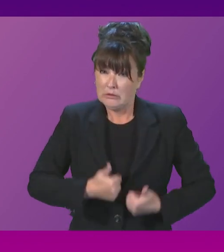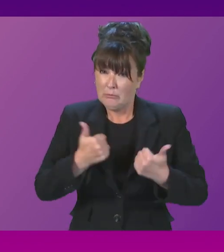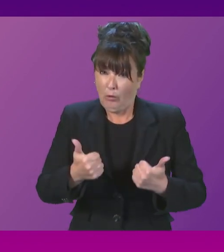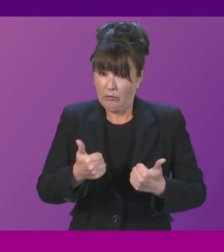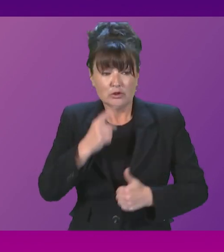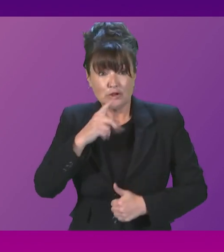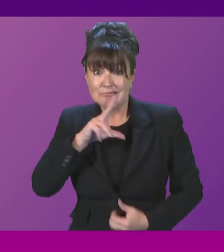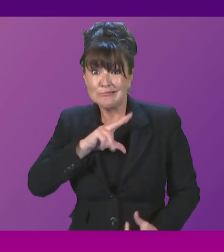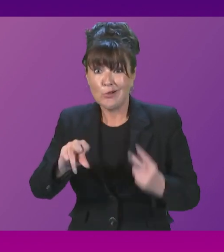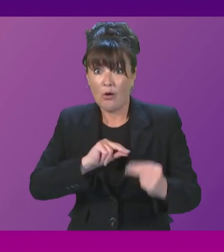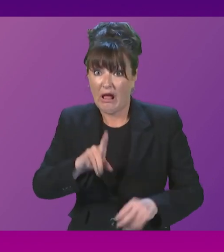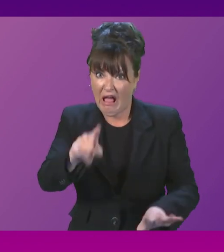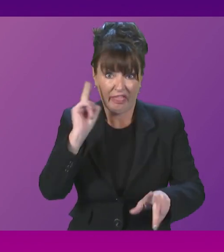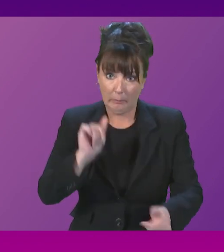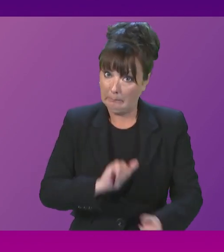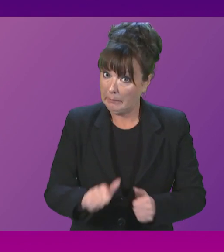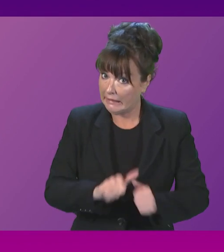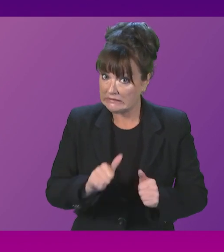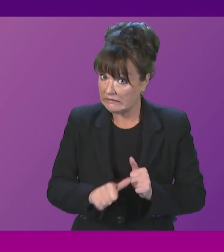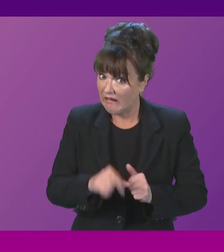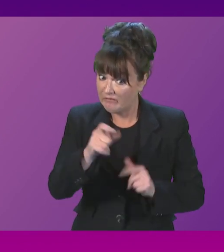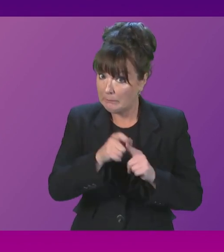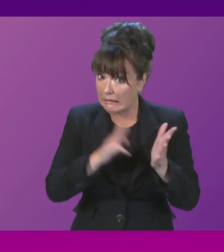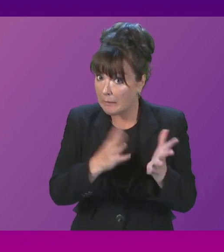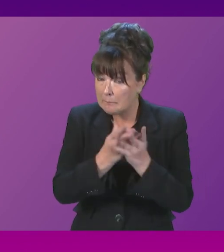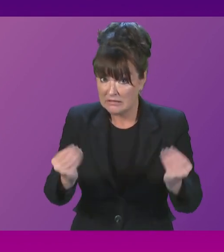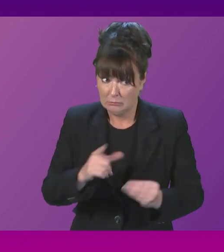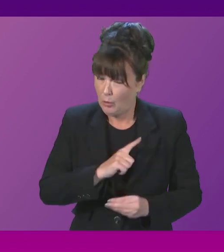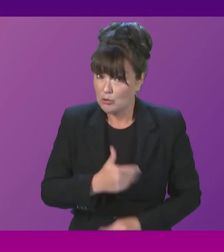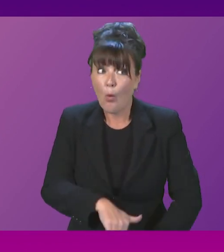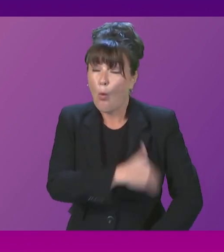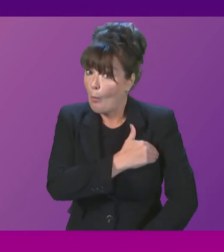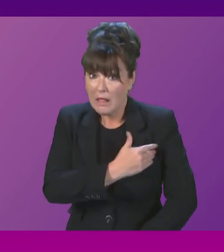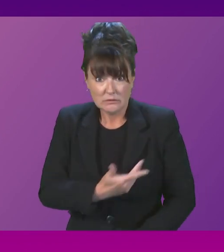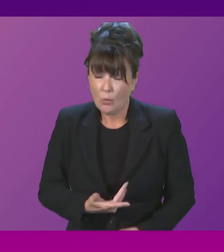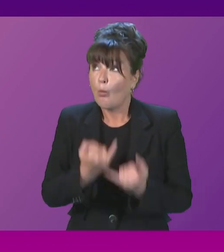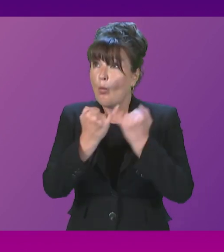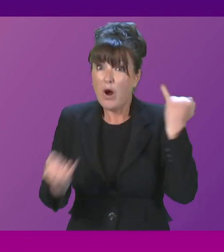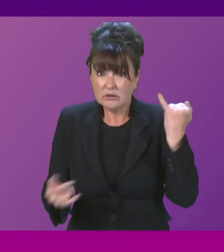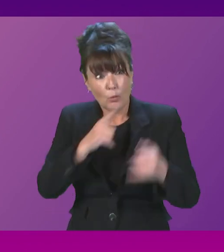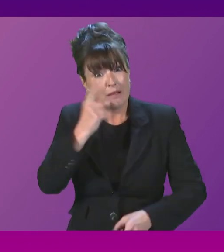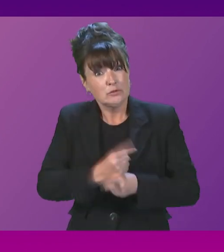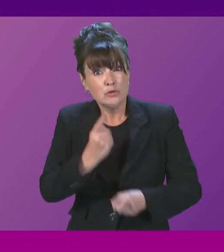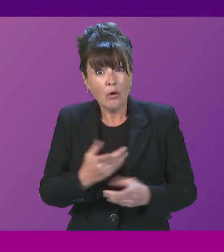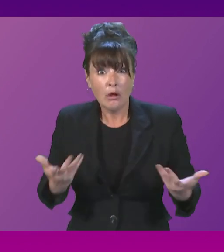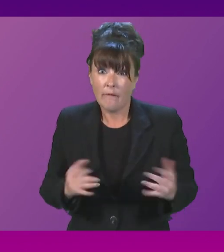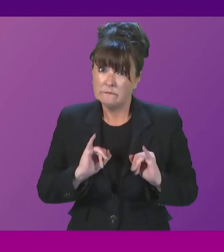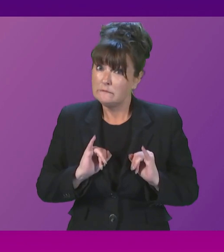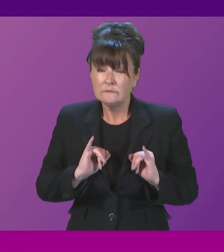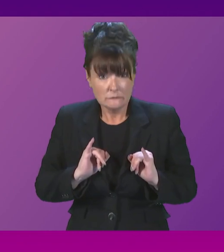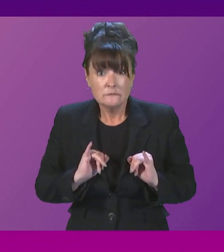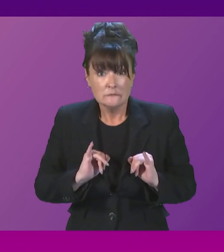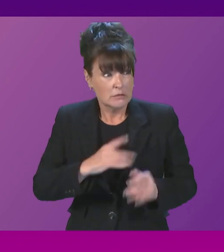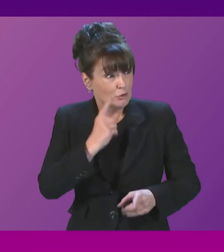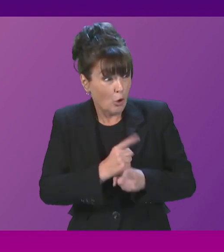she spoke, perhaps we were all better off when the Prime Minister was missing in action than when she was actually out there talking